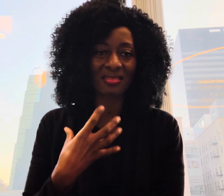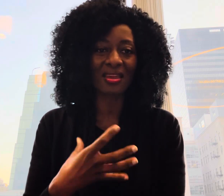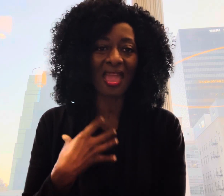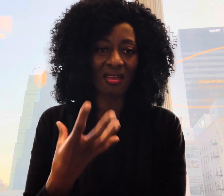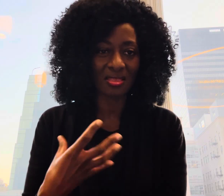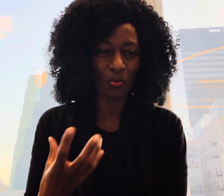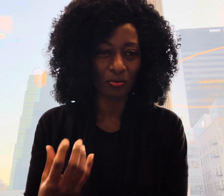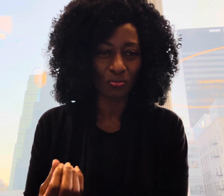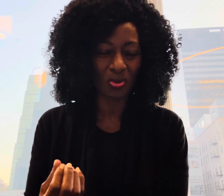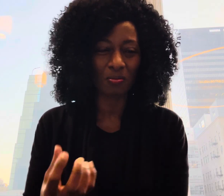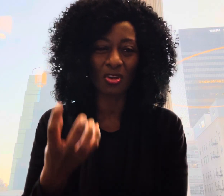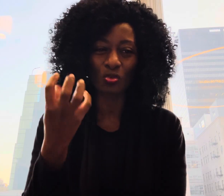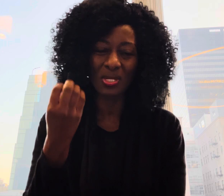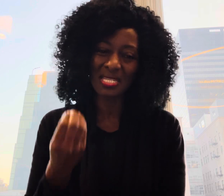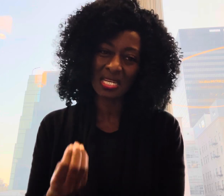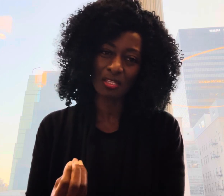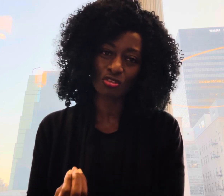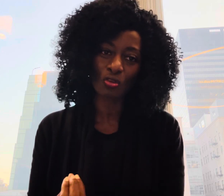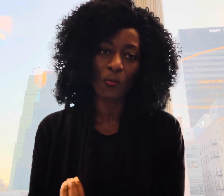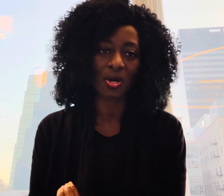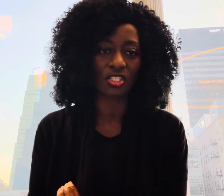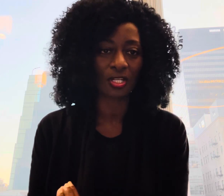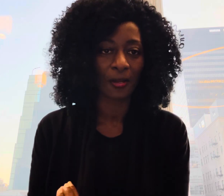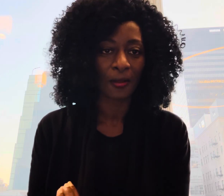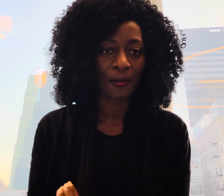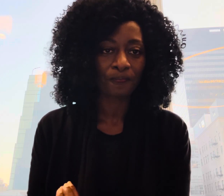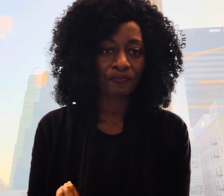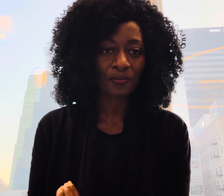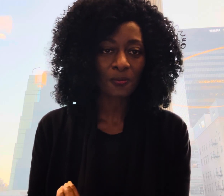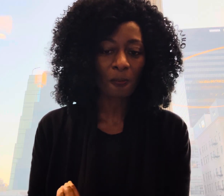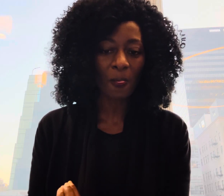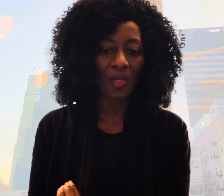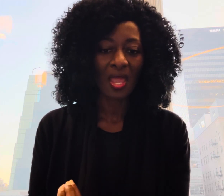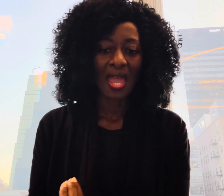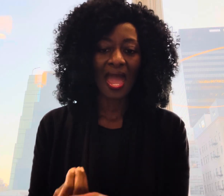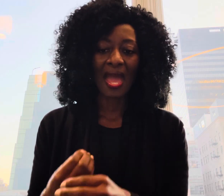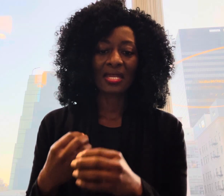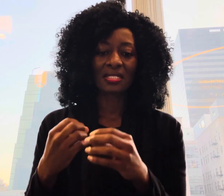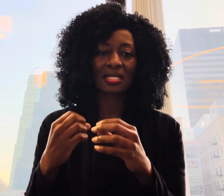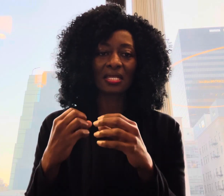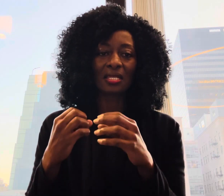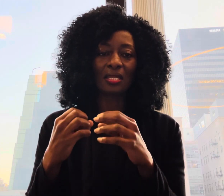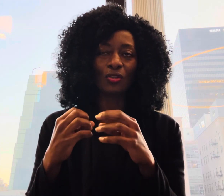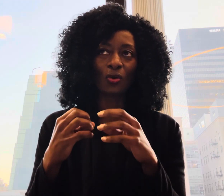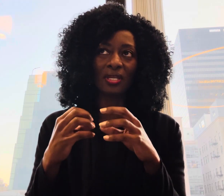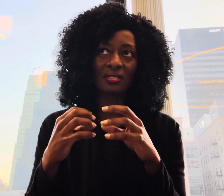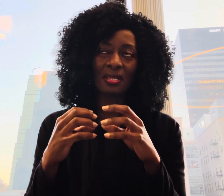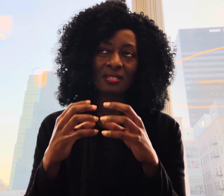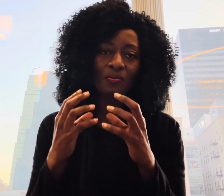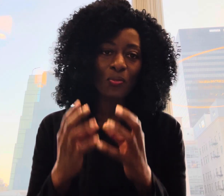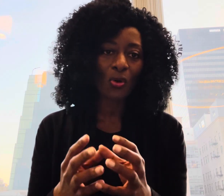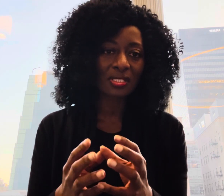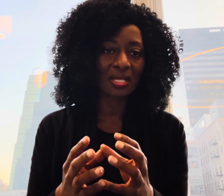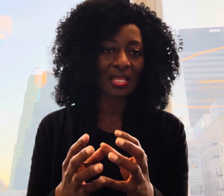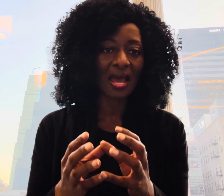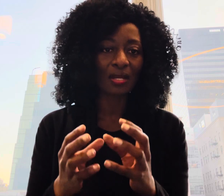the air that we breathe because we need it so much and you know it's it's important that